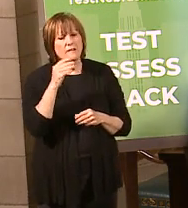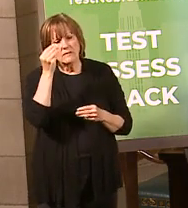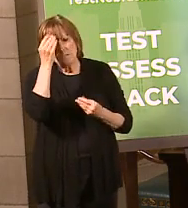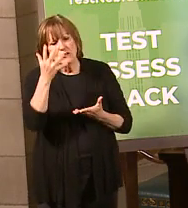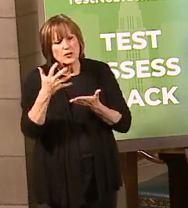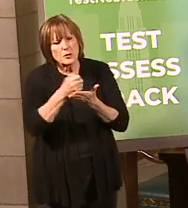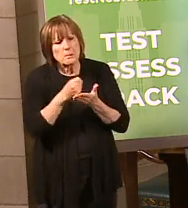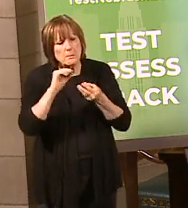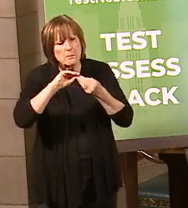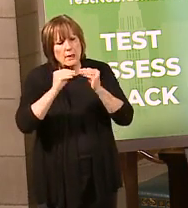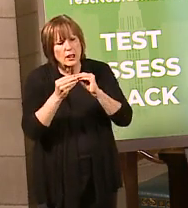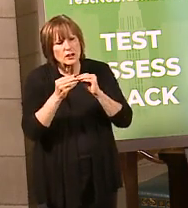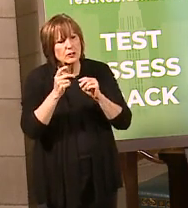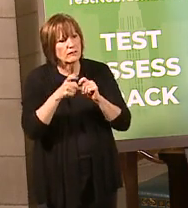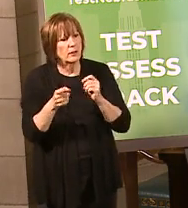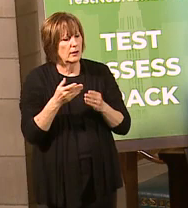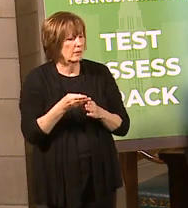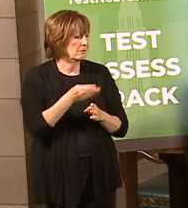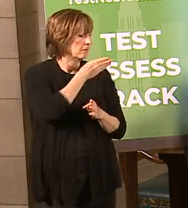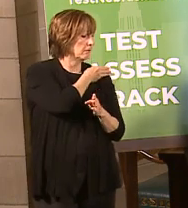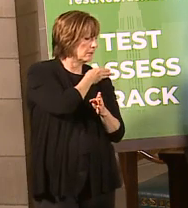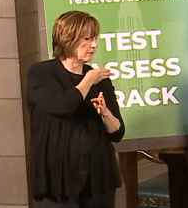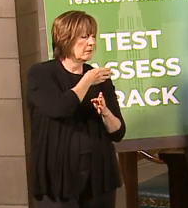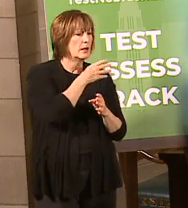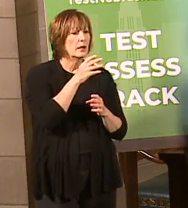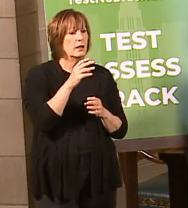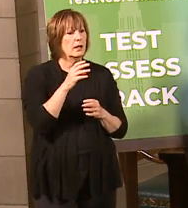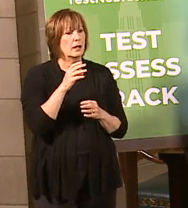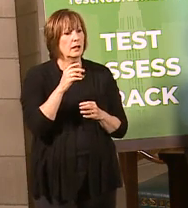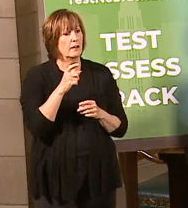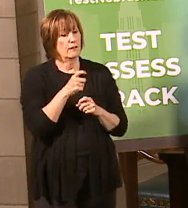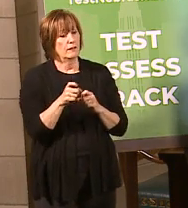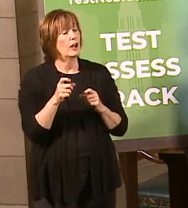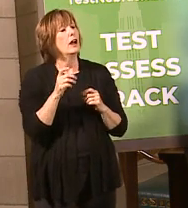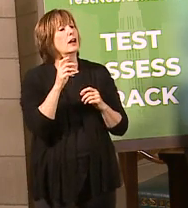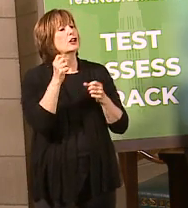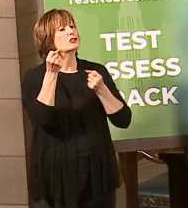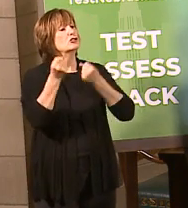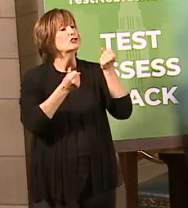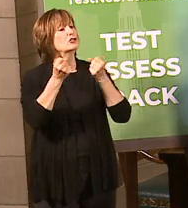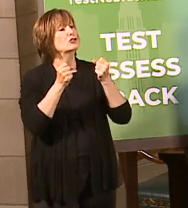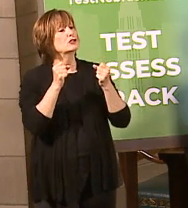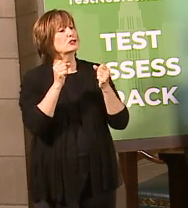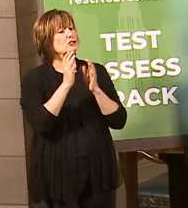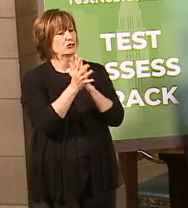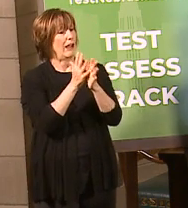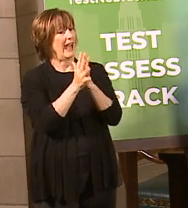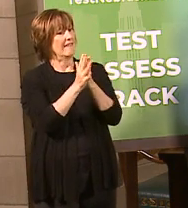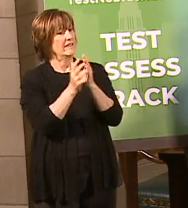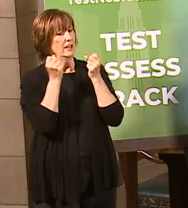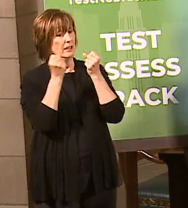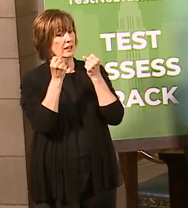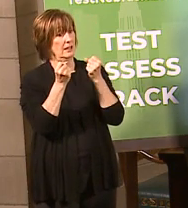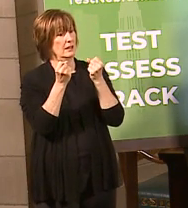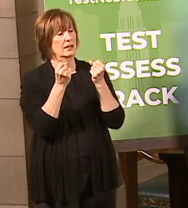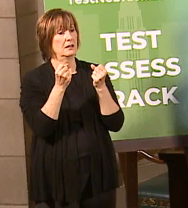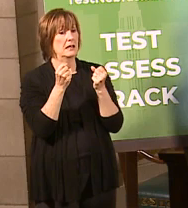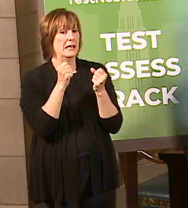from, that I was going to talk about today too, and I forgot to. The traffic data actually for last week is not as good. So we've been doing a really good job